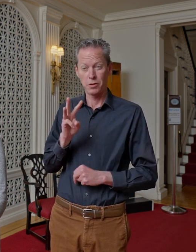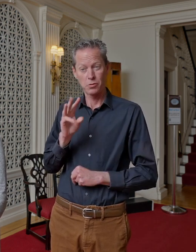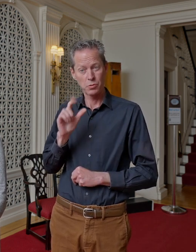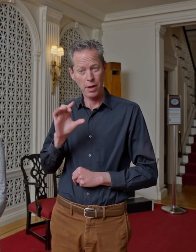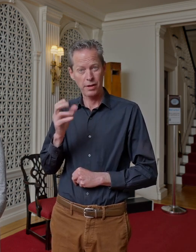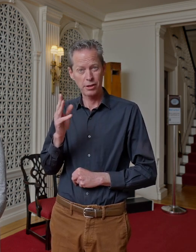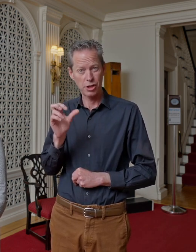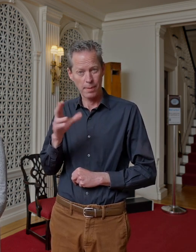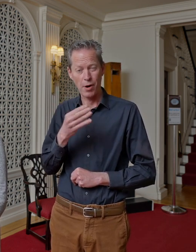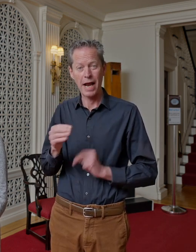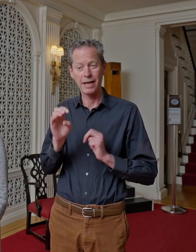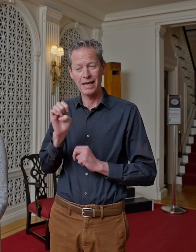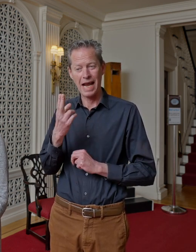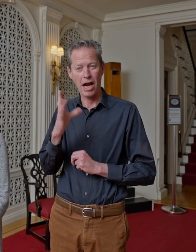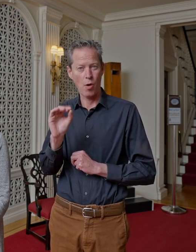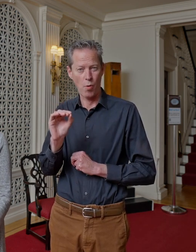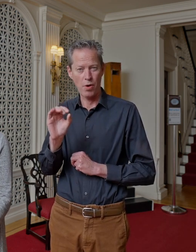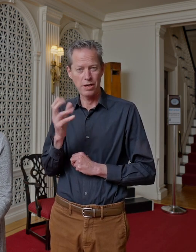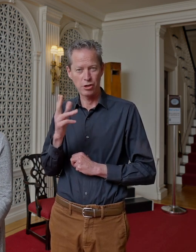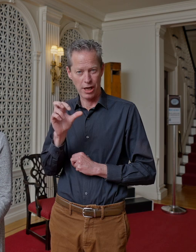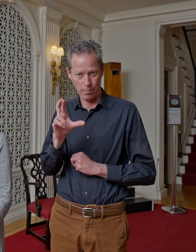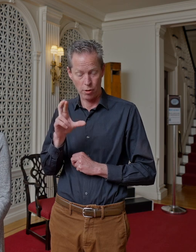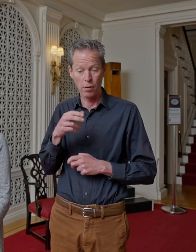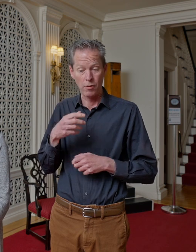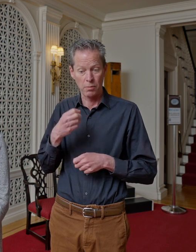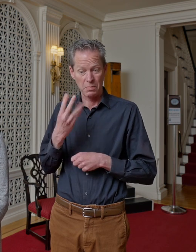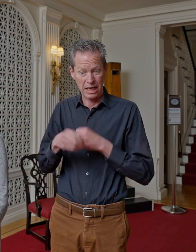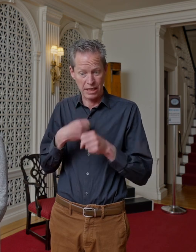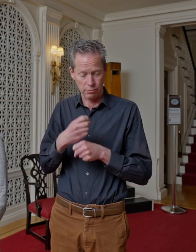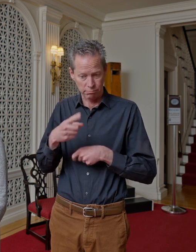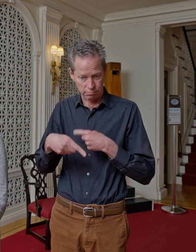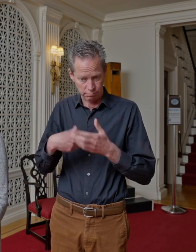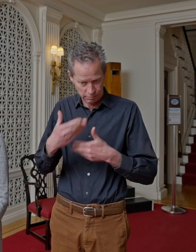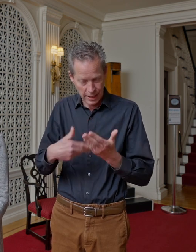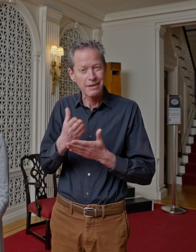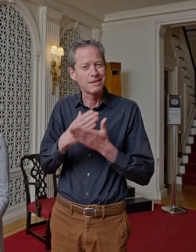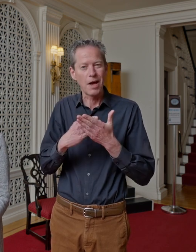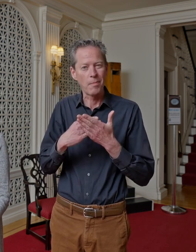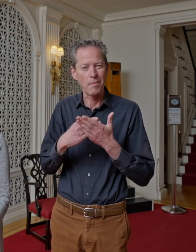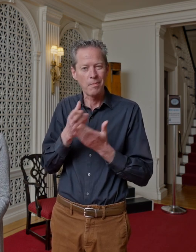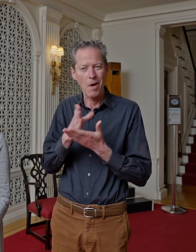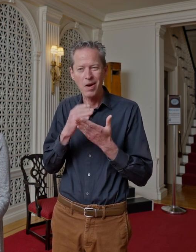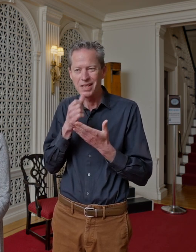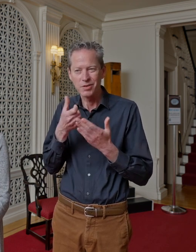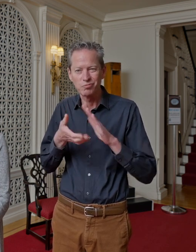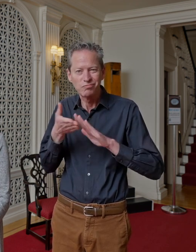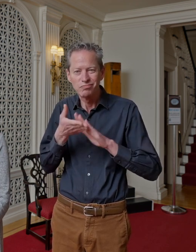Echo Chamber. Over the years, parts of the organ did not work, and so we have gotten a group of local volunteers